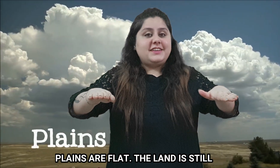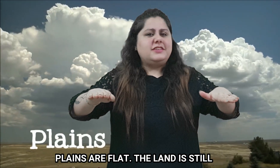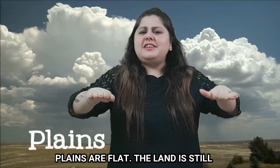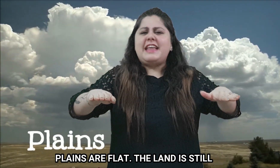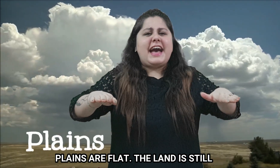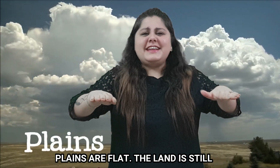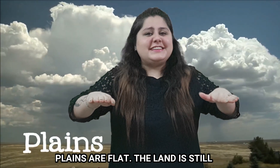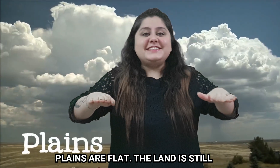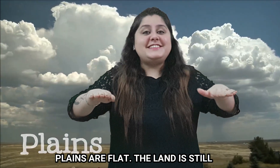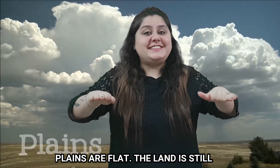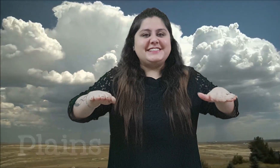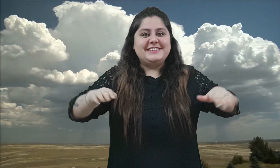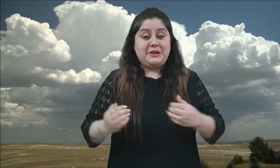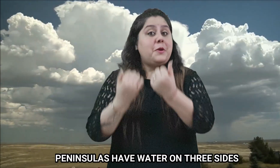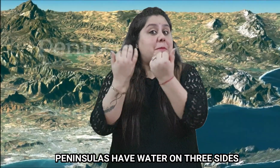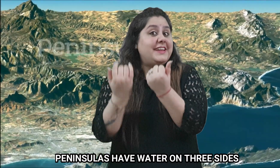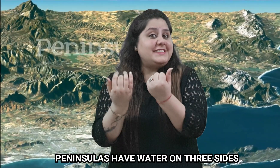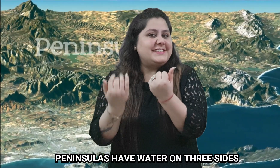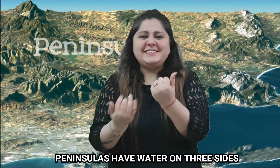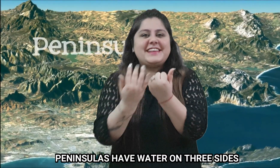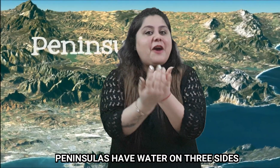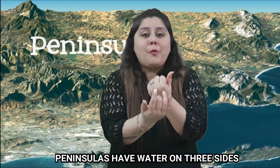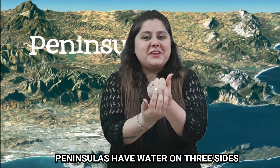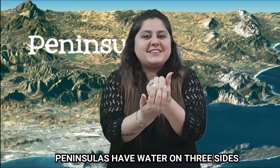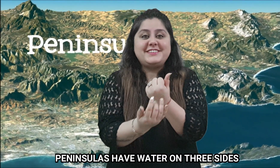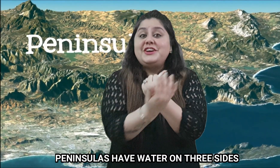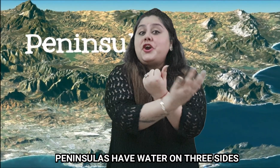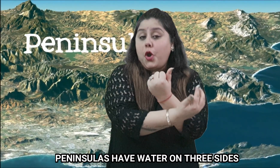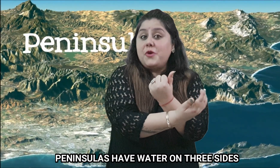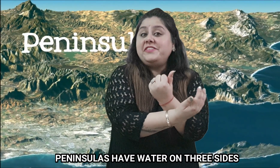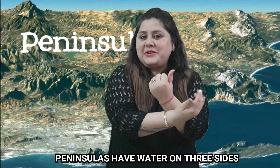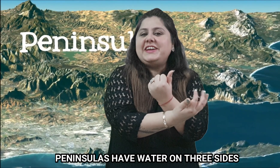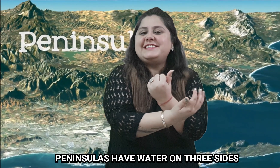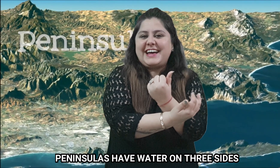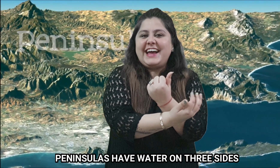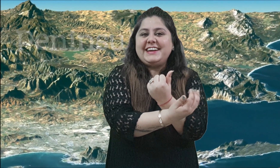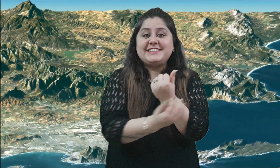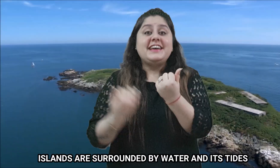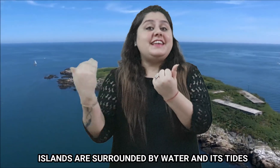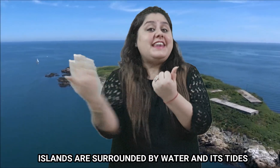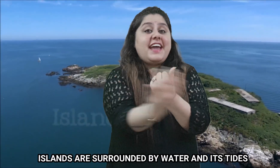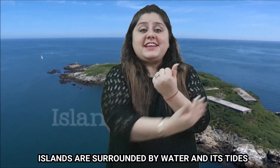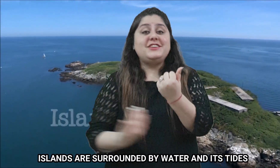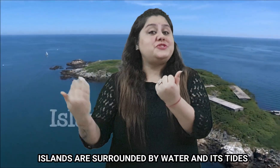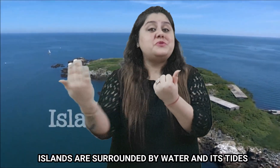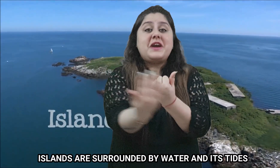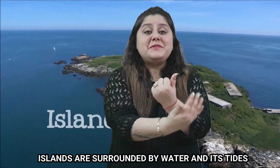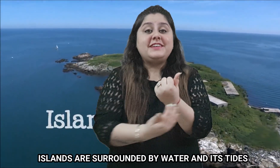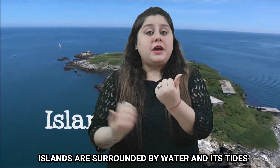The land is still. Peninsulas have water on three sides. Islands are surrounded by